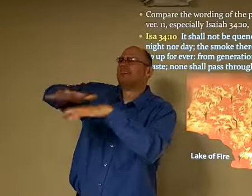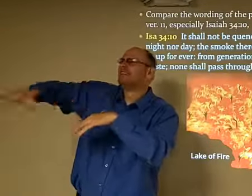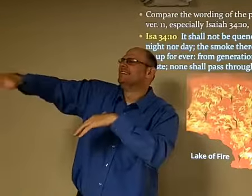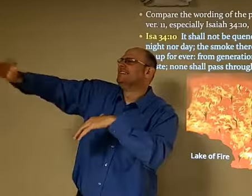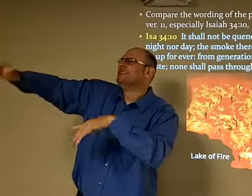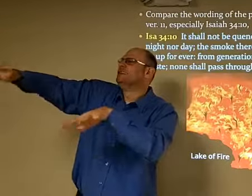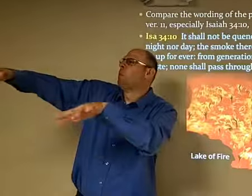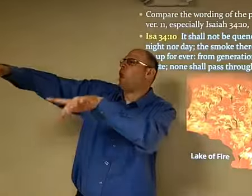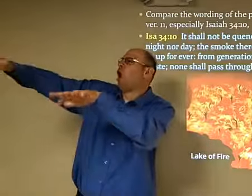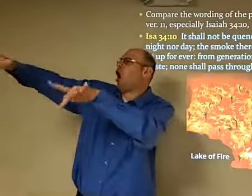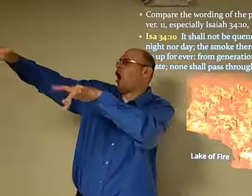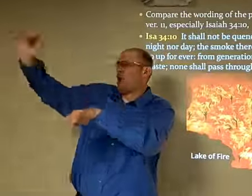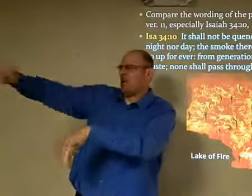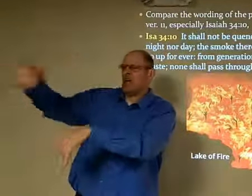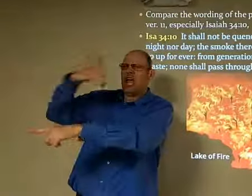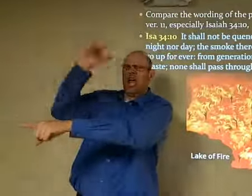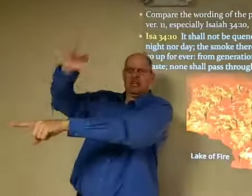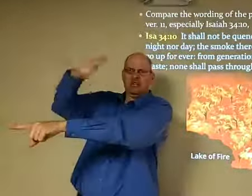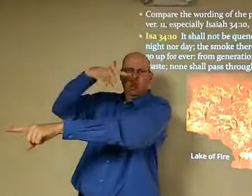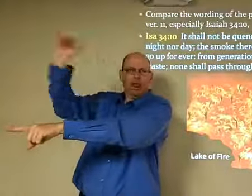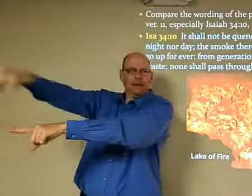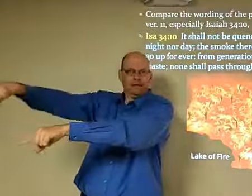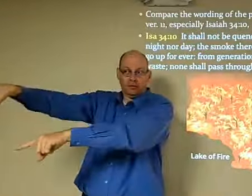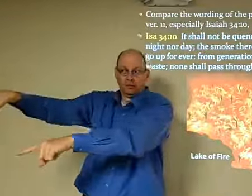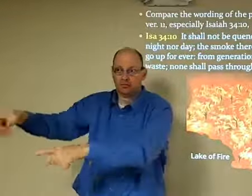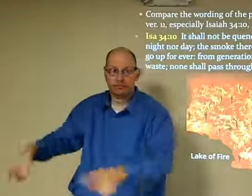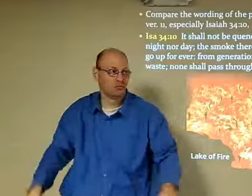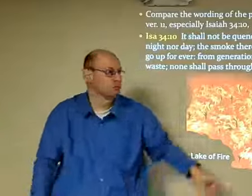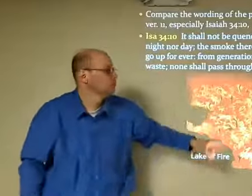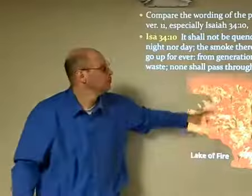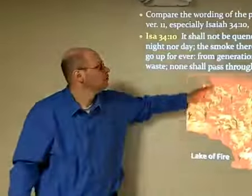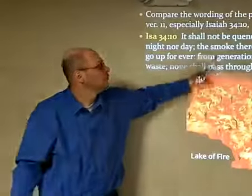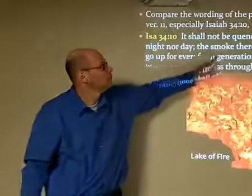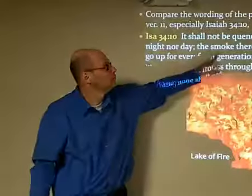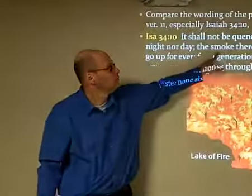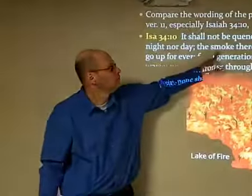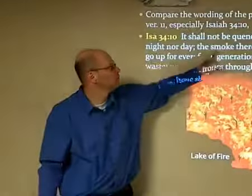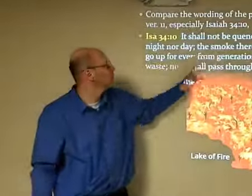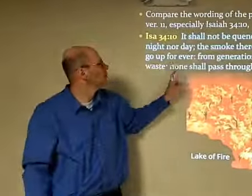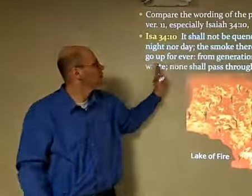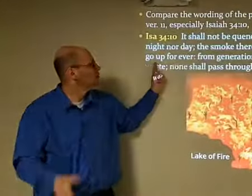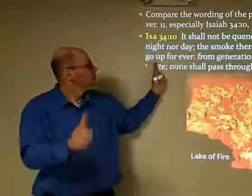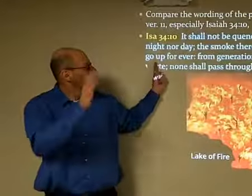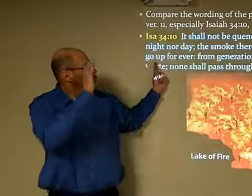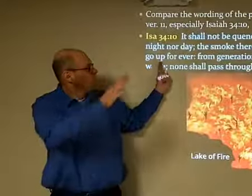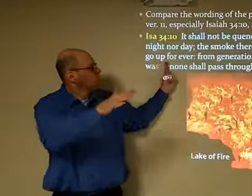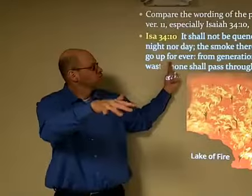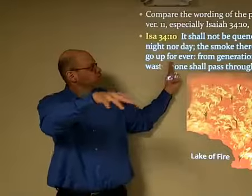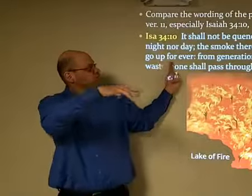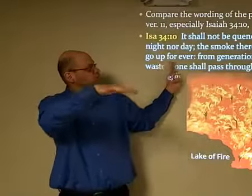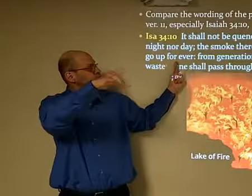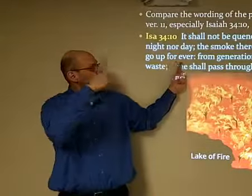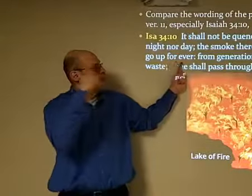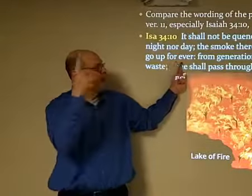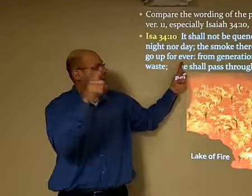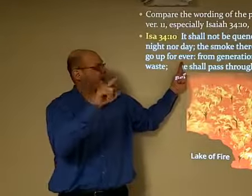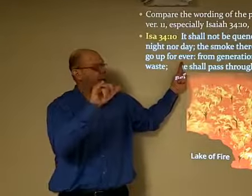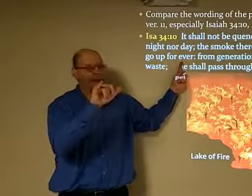You know, it's in regards to Edom. Okay. The land of Eden. So the smoke thereof shall